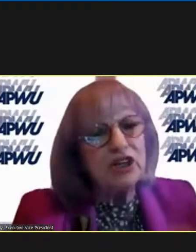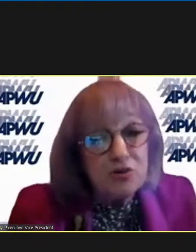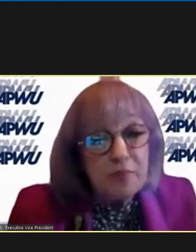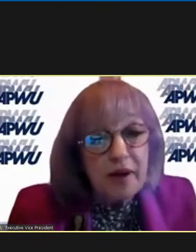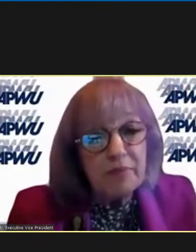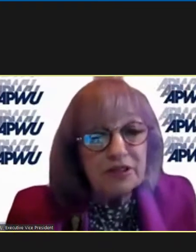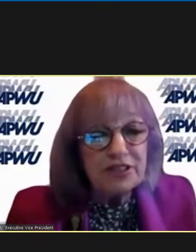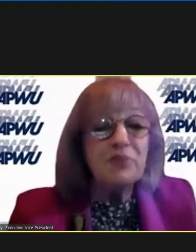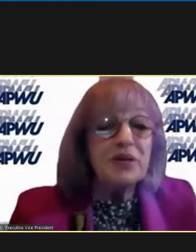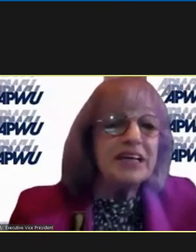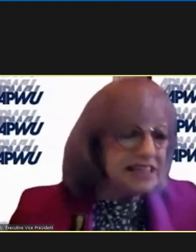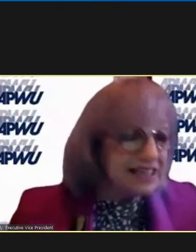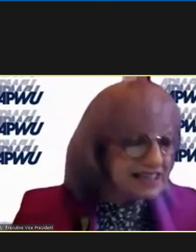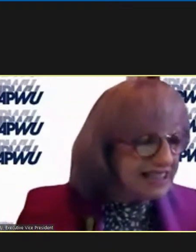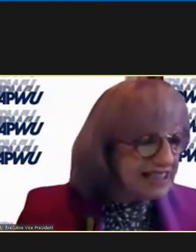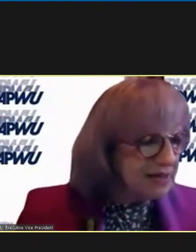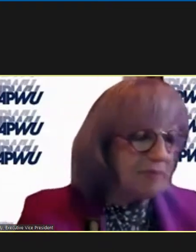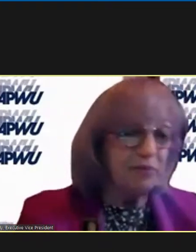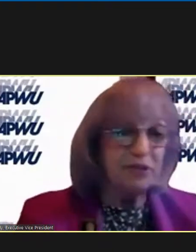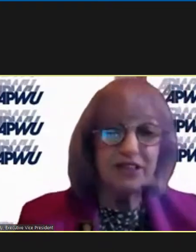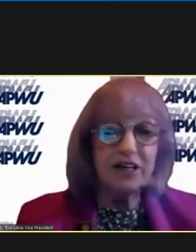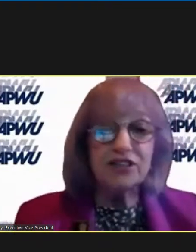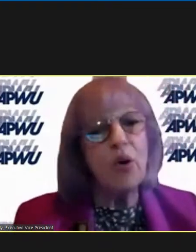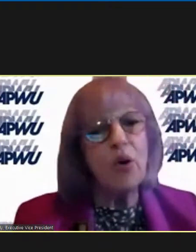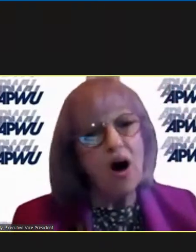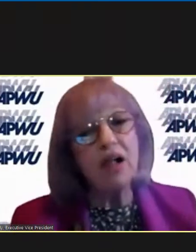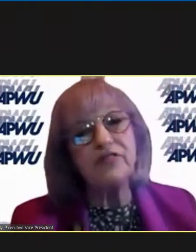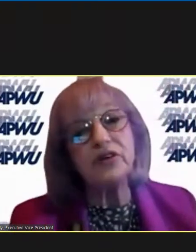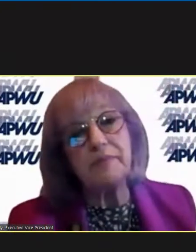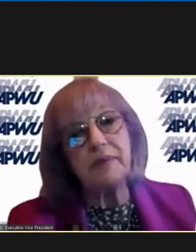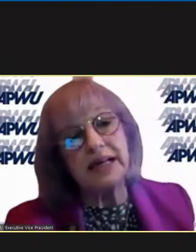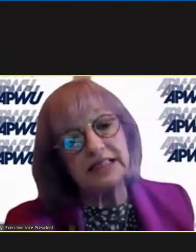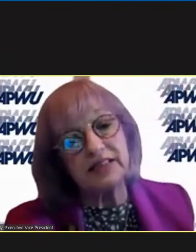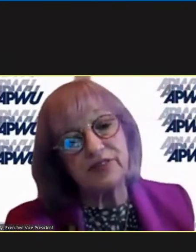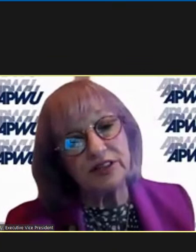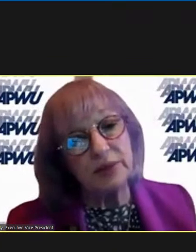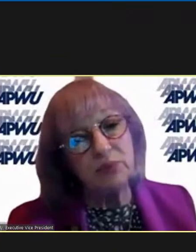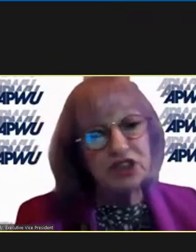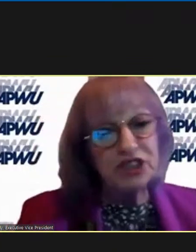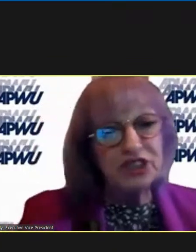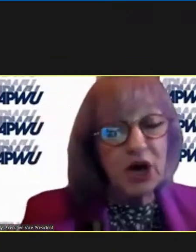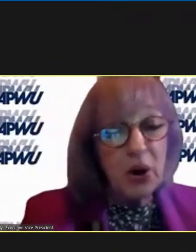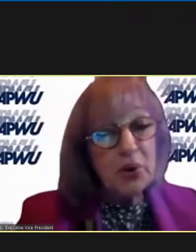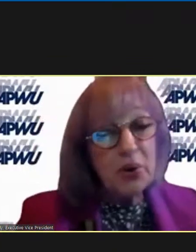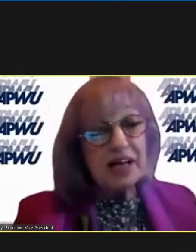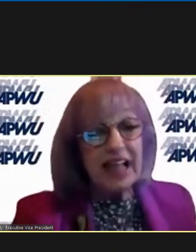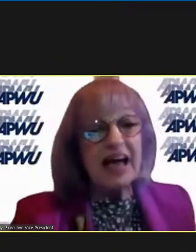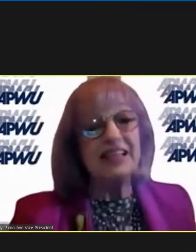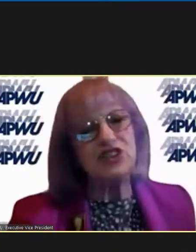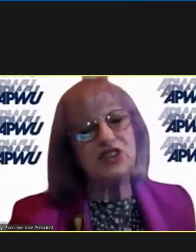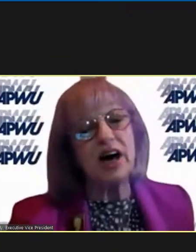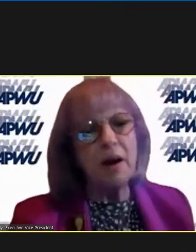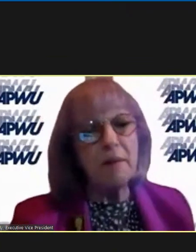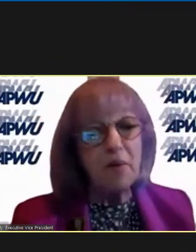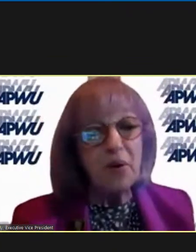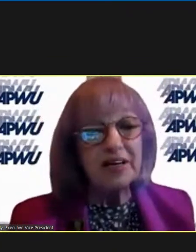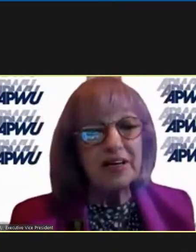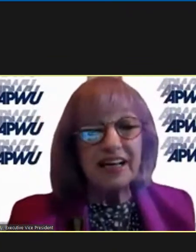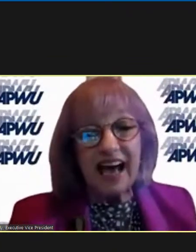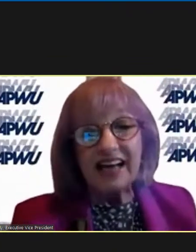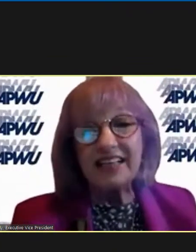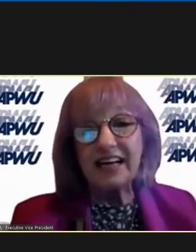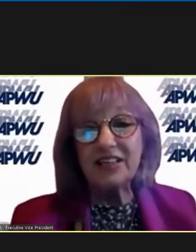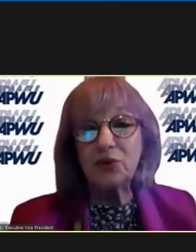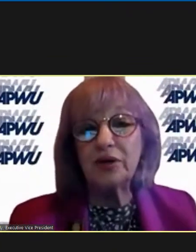we need the new members and we need the seasoned members so all of you can make a difference and we're just so glad that you got on